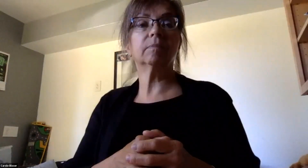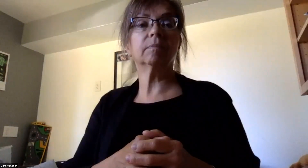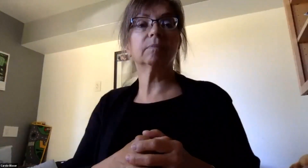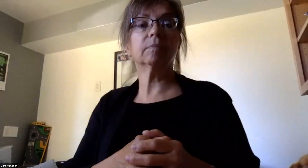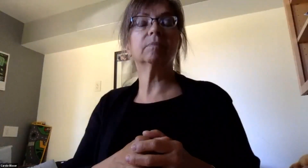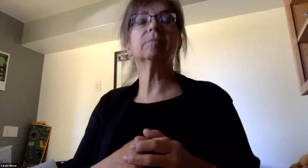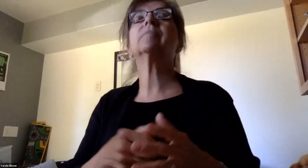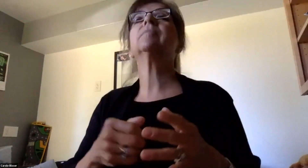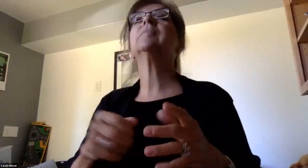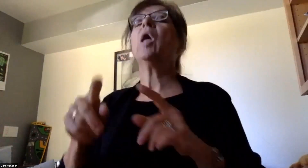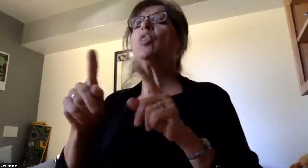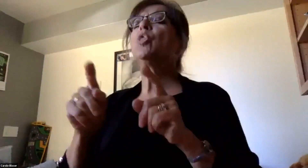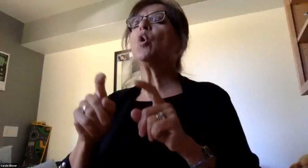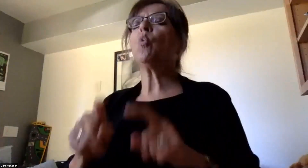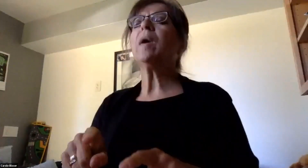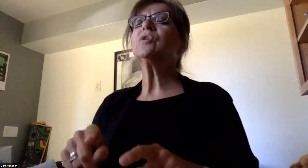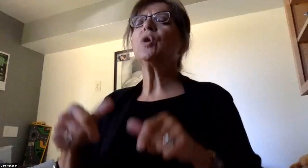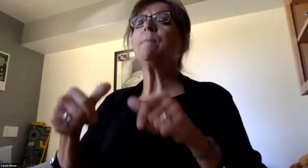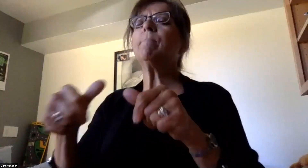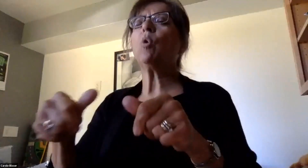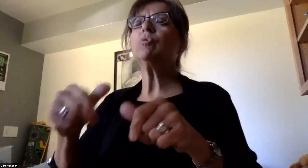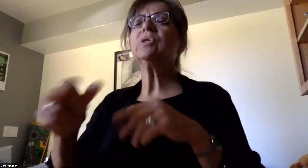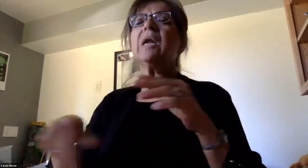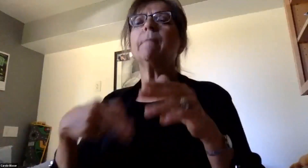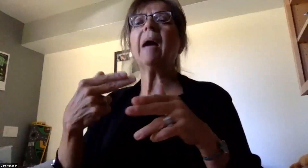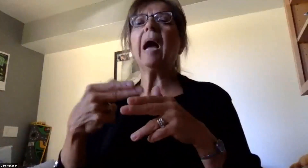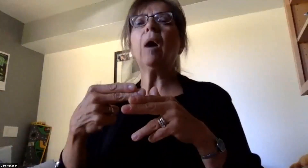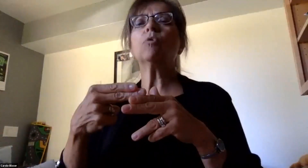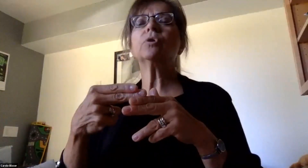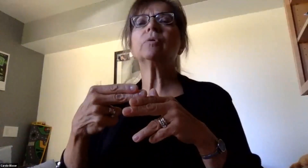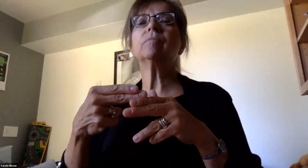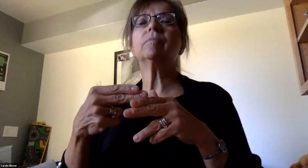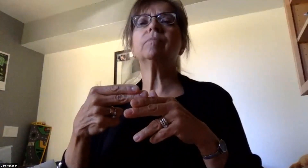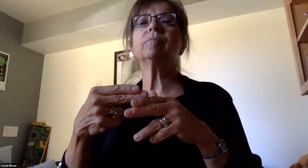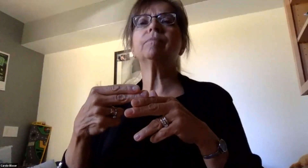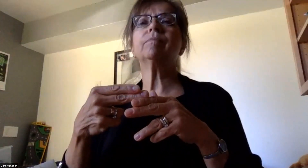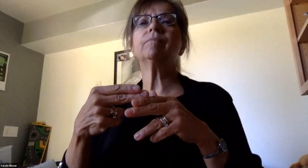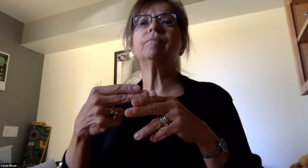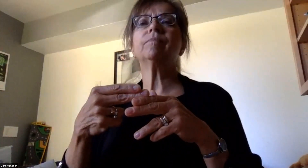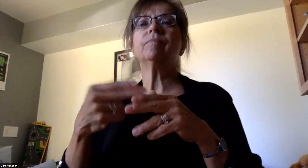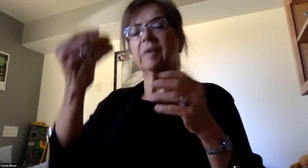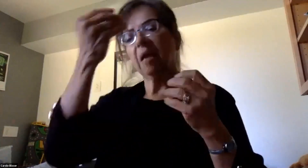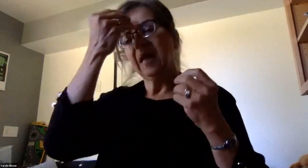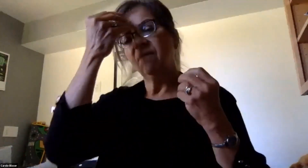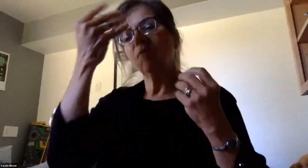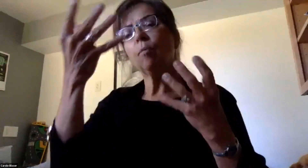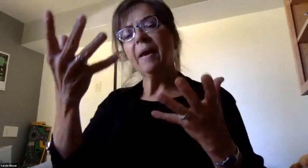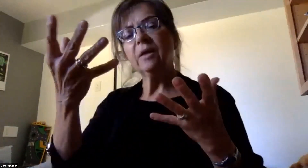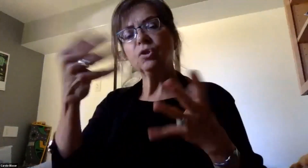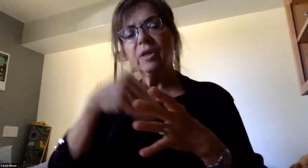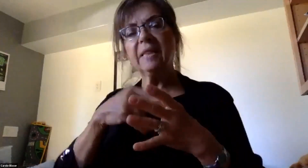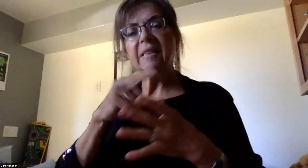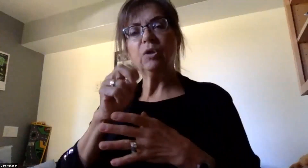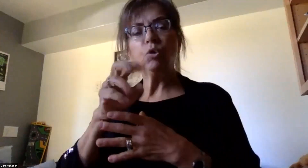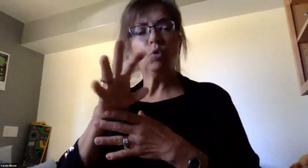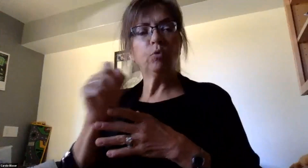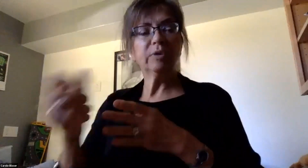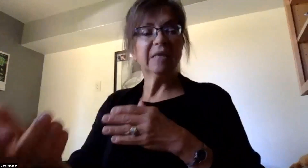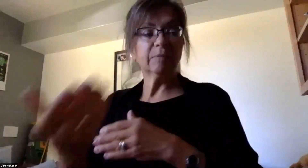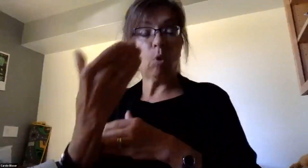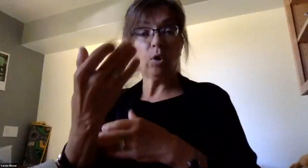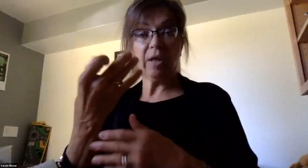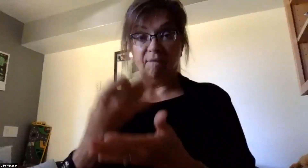The question that's posted about the information that came out in the news this morning, the financial